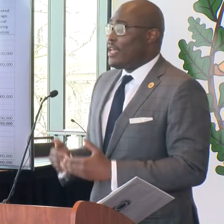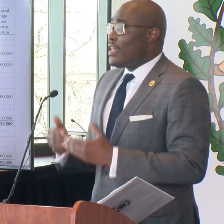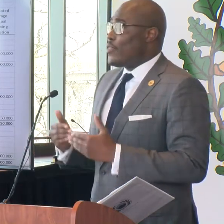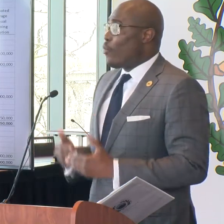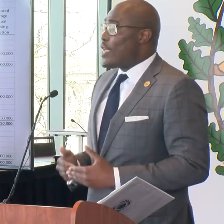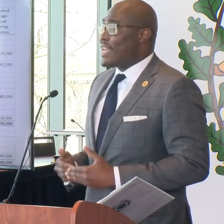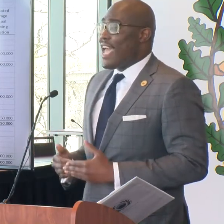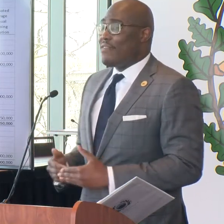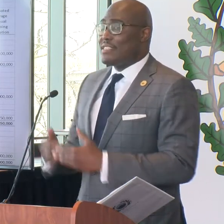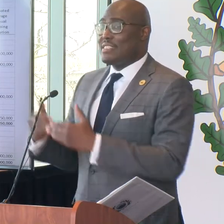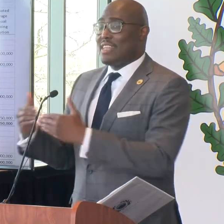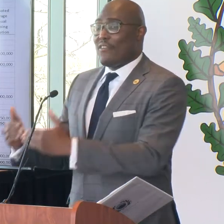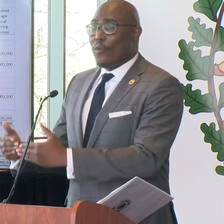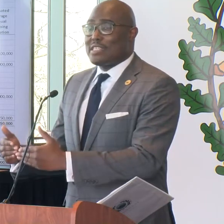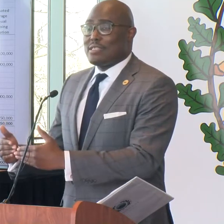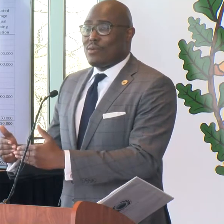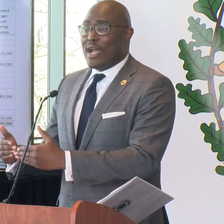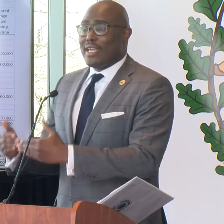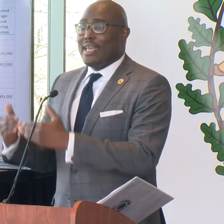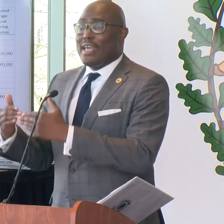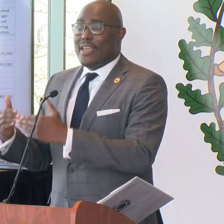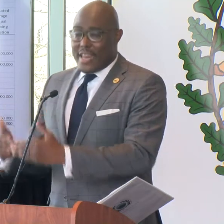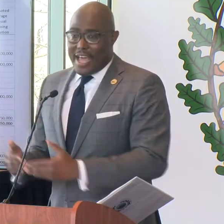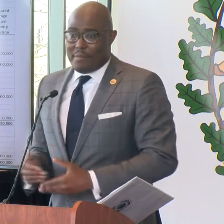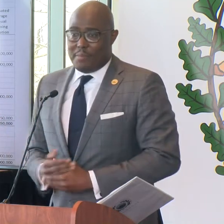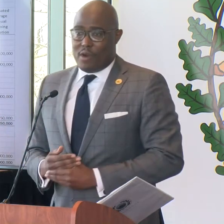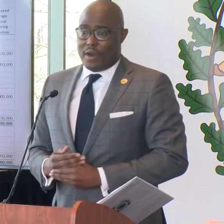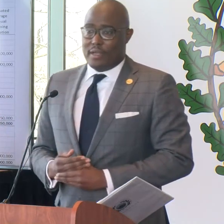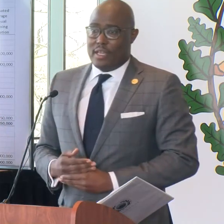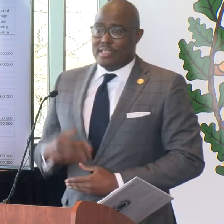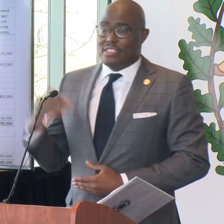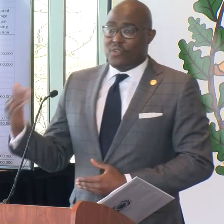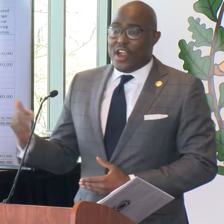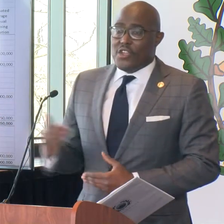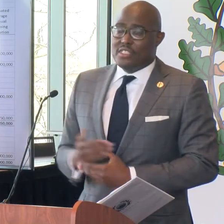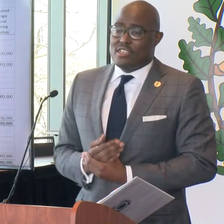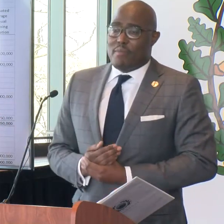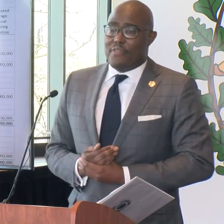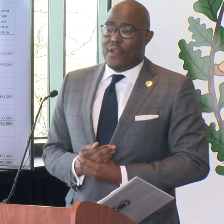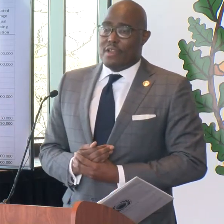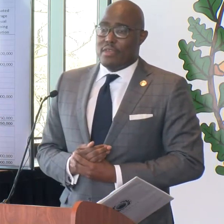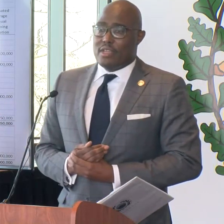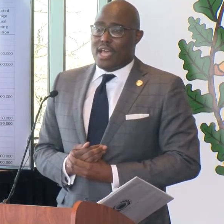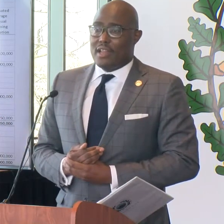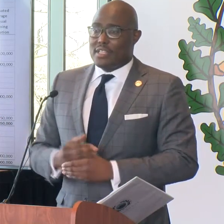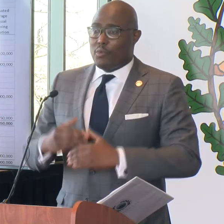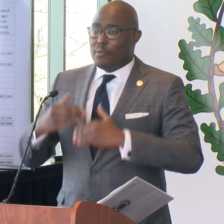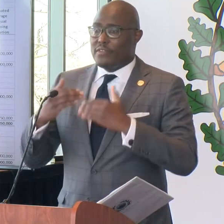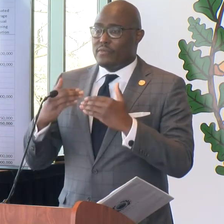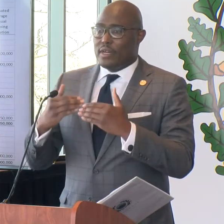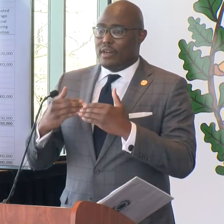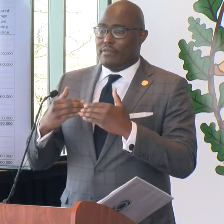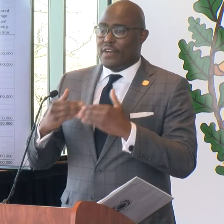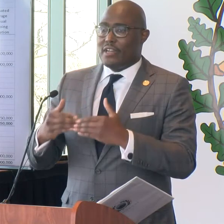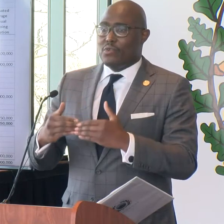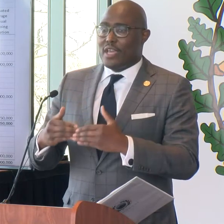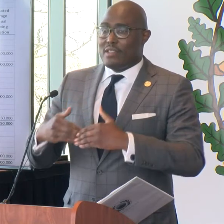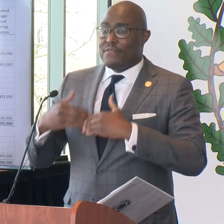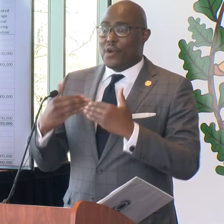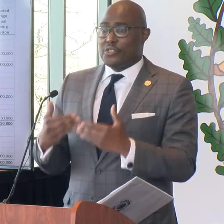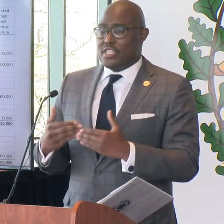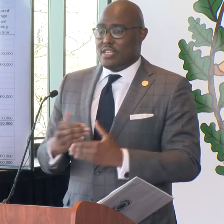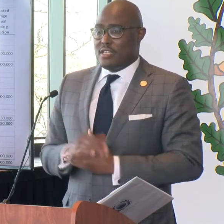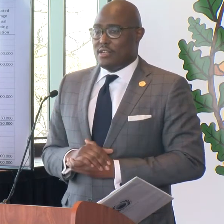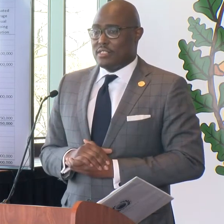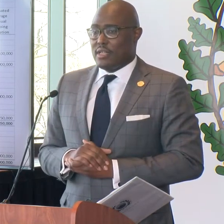River Mountain, that we can have this in Southwest Little Rock at Hyman Park. And so there you see about $30 million that will be funded through